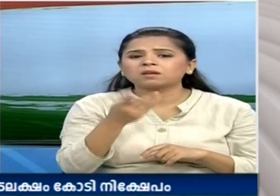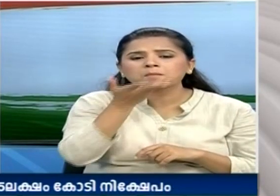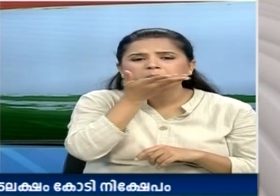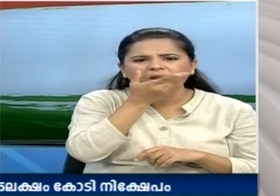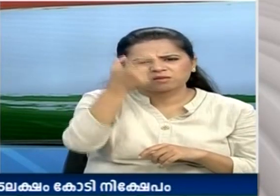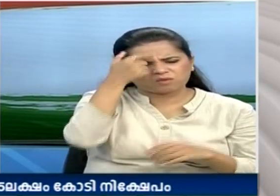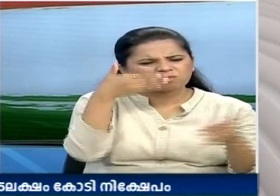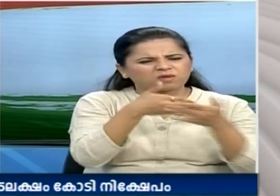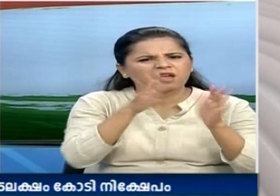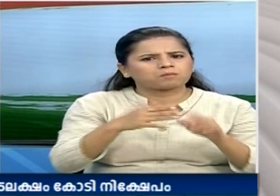priority for the government.